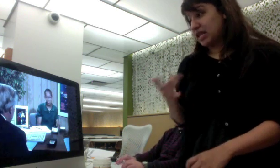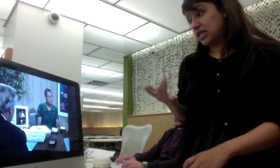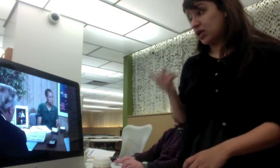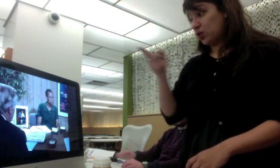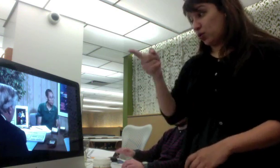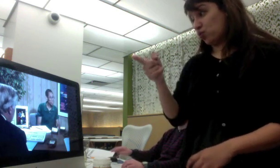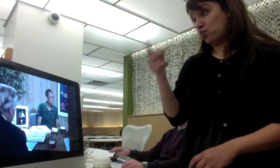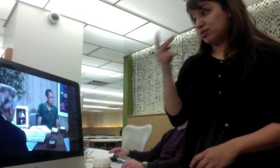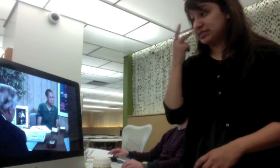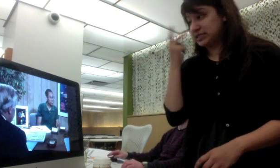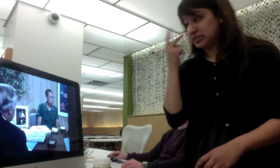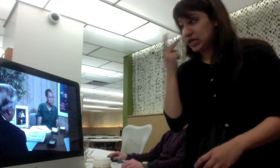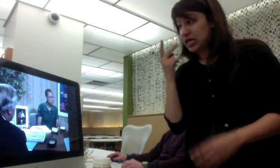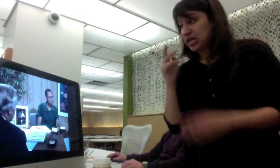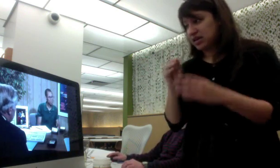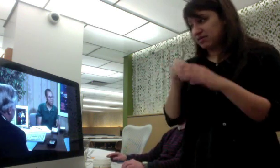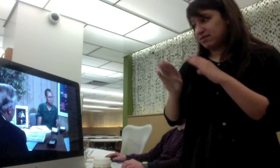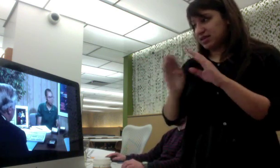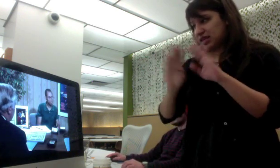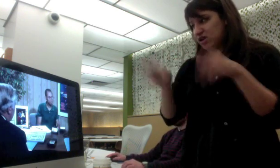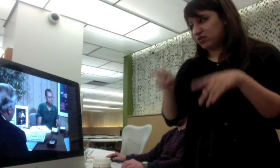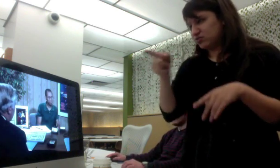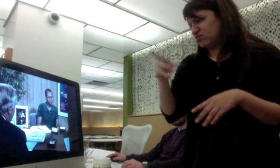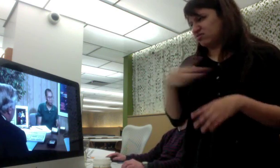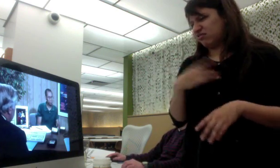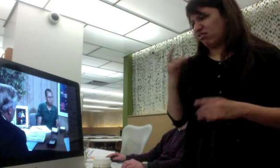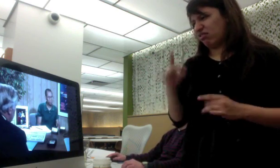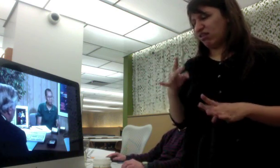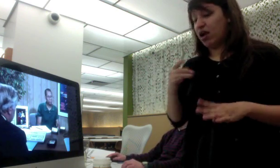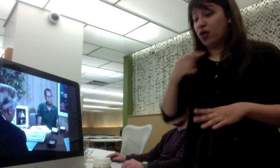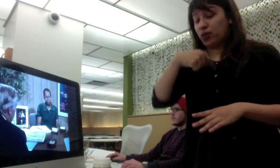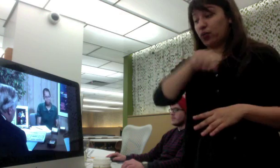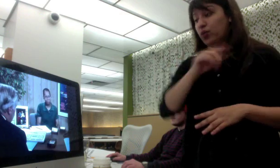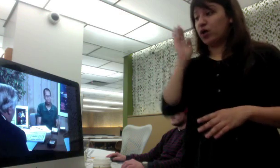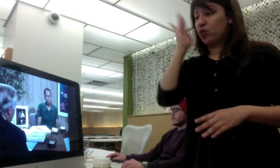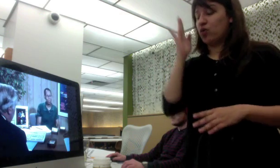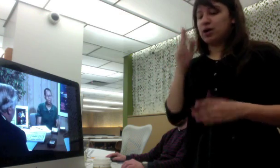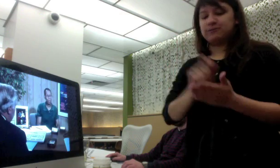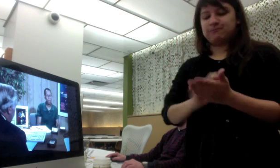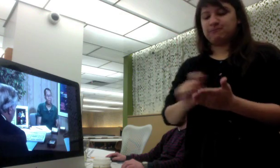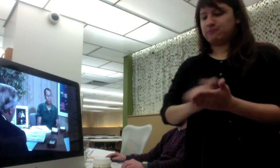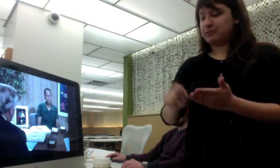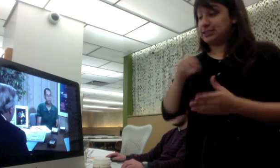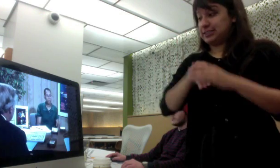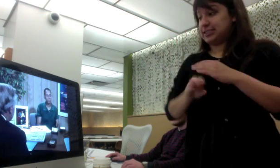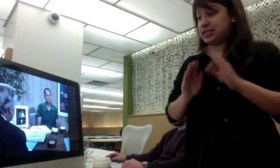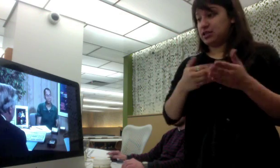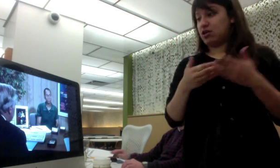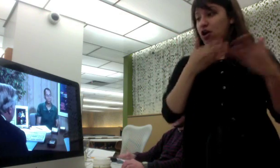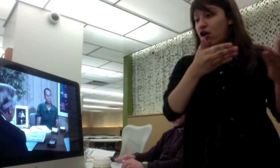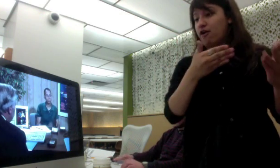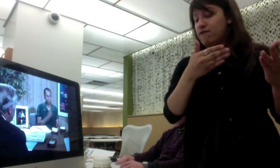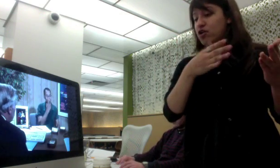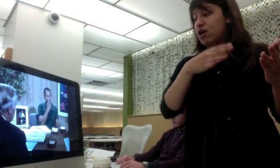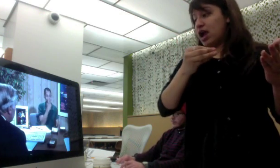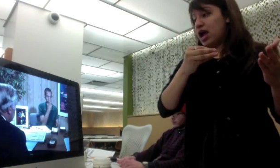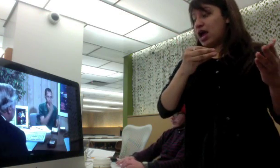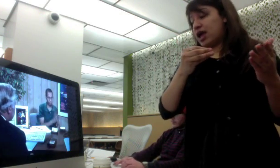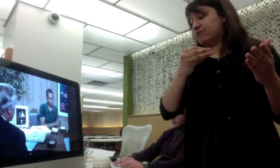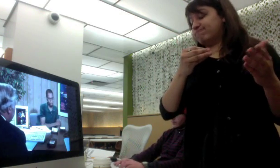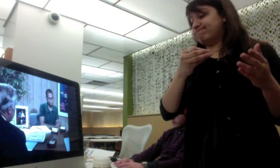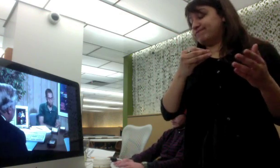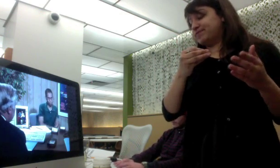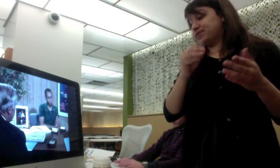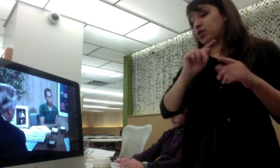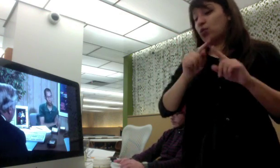you see that you do not like we would write into the offer and make the offer continued upon the homeowner